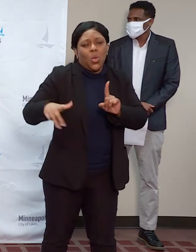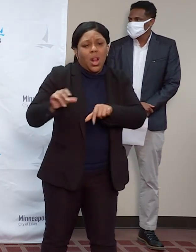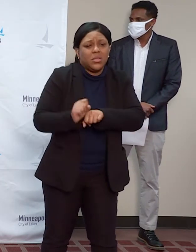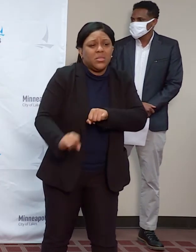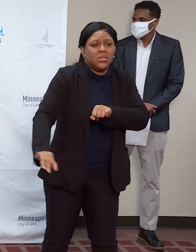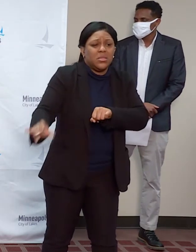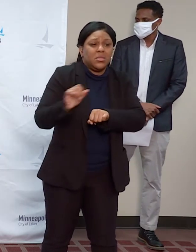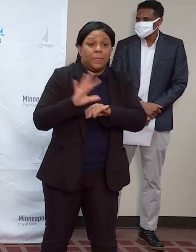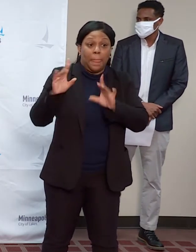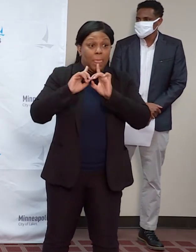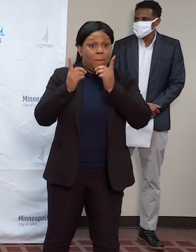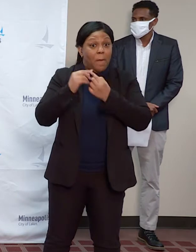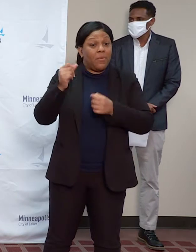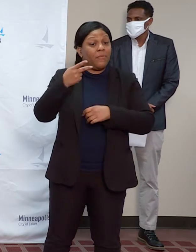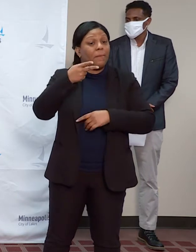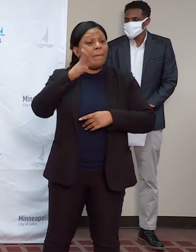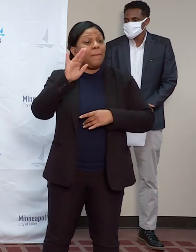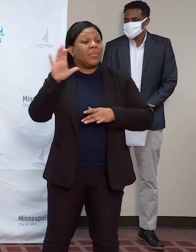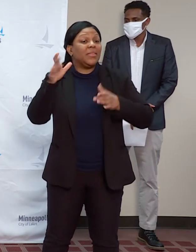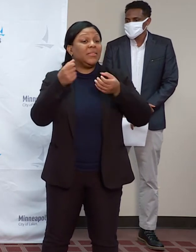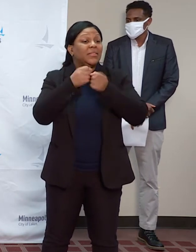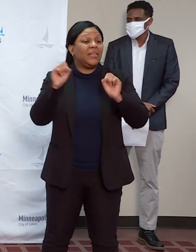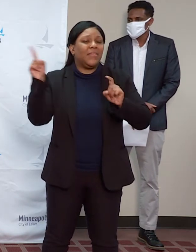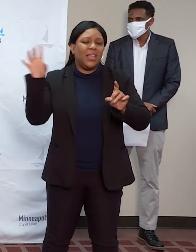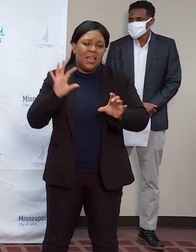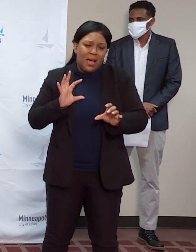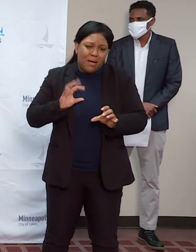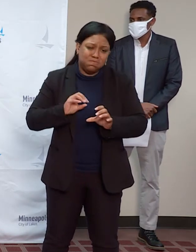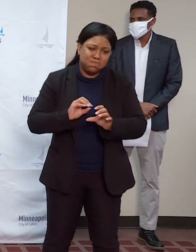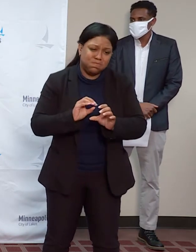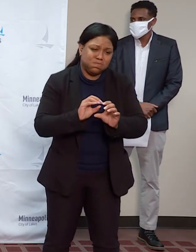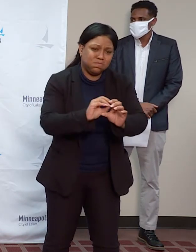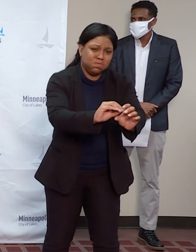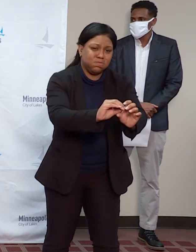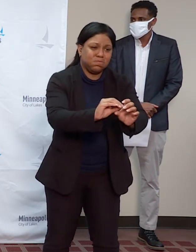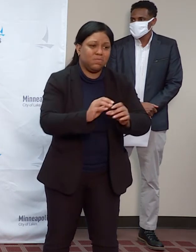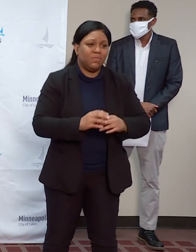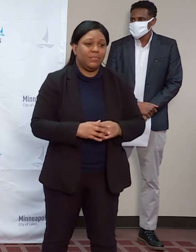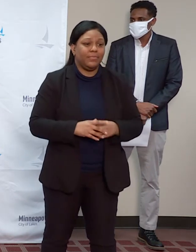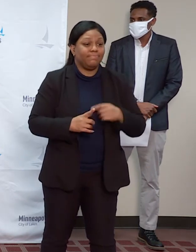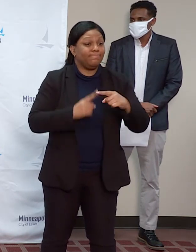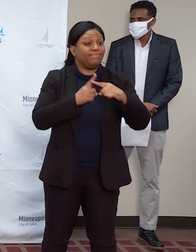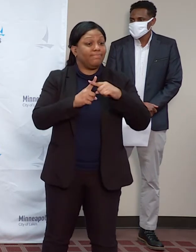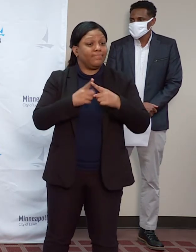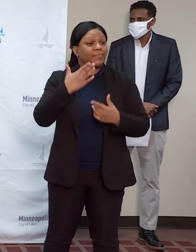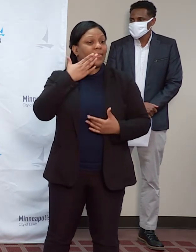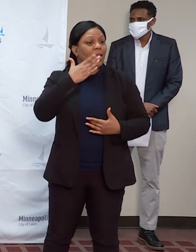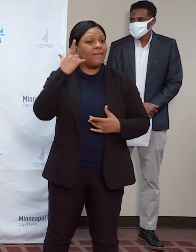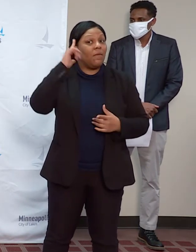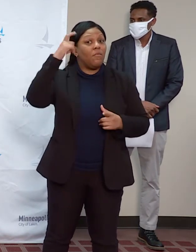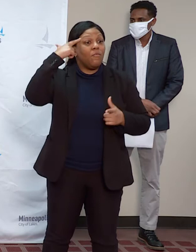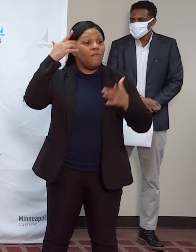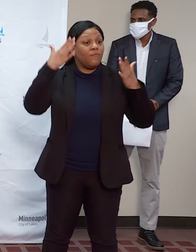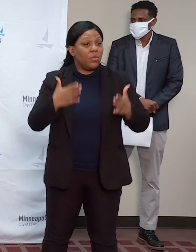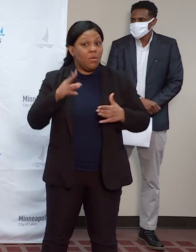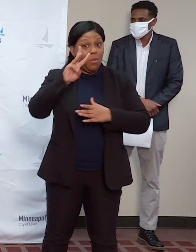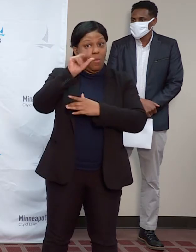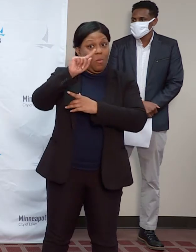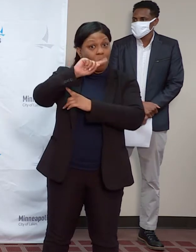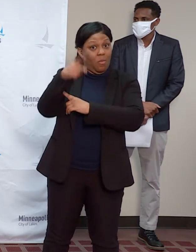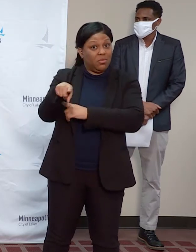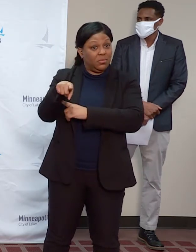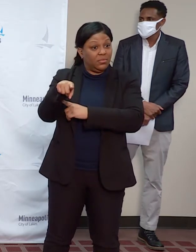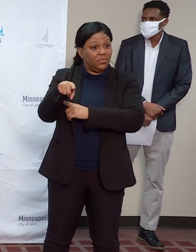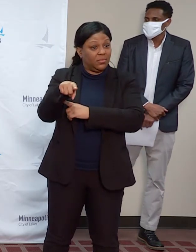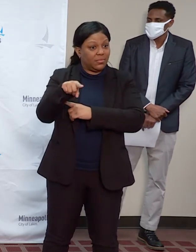also want to thank Governor Walz for his willingness to partner and assist our city. That partnership has been